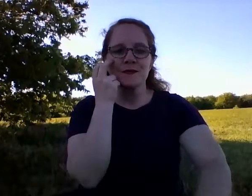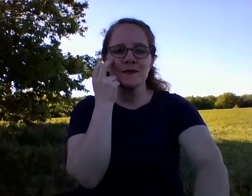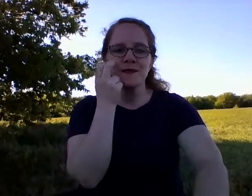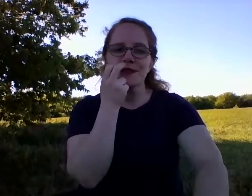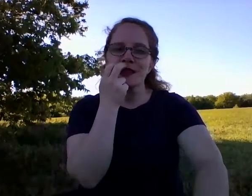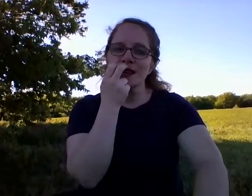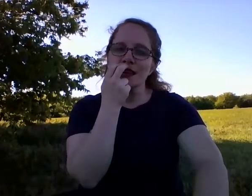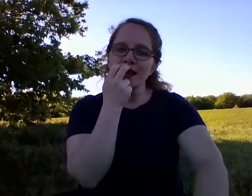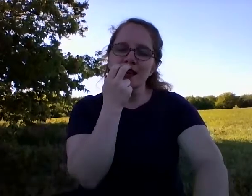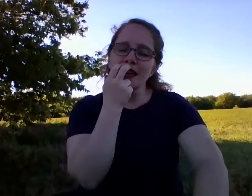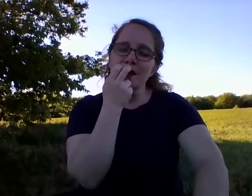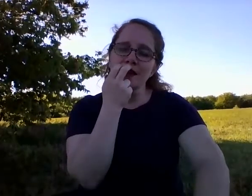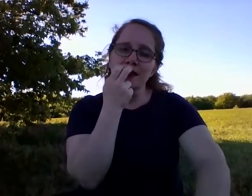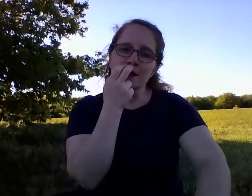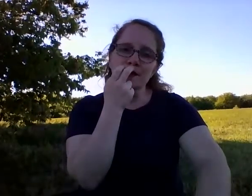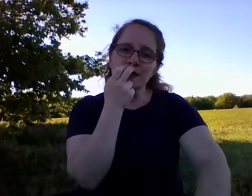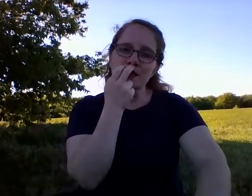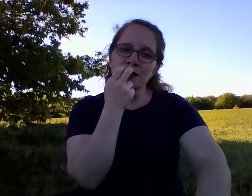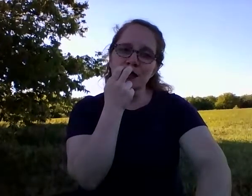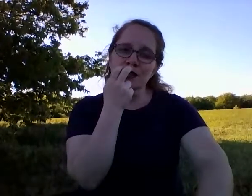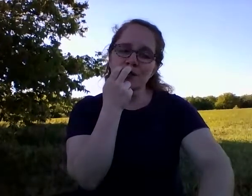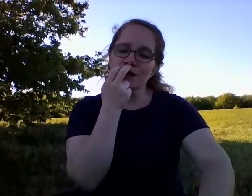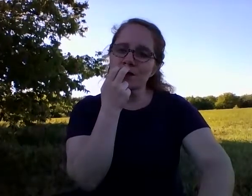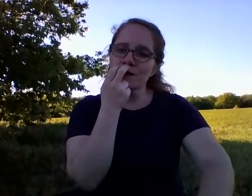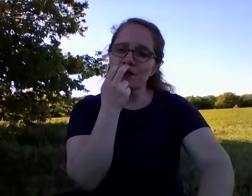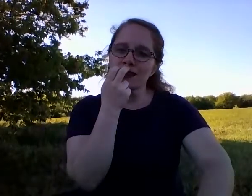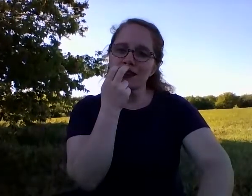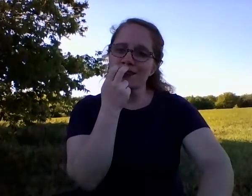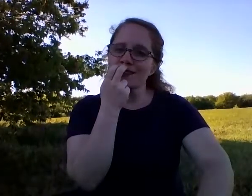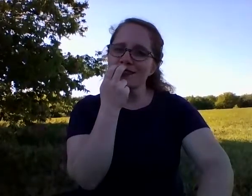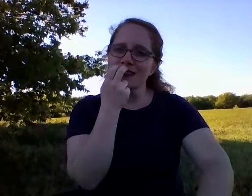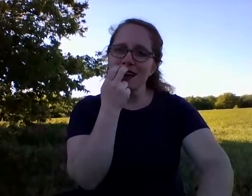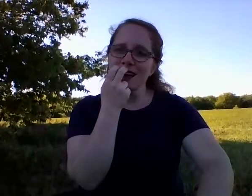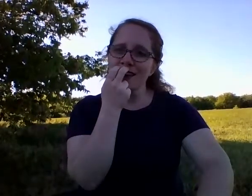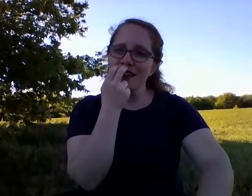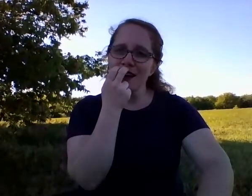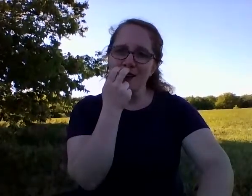And allowing them to change me from the inside out.